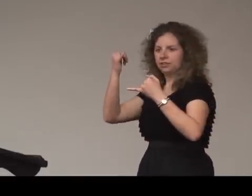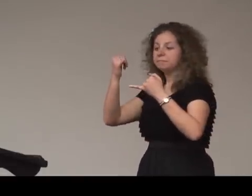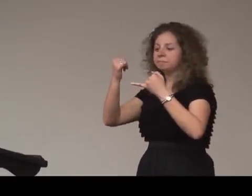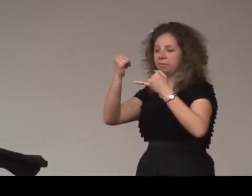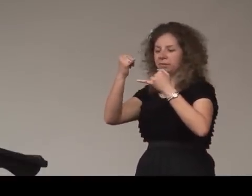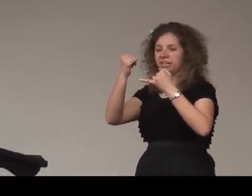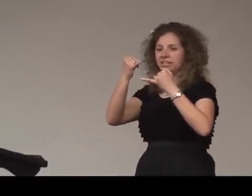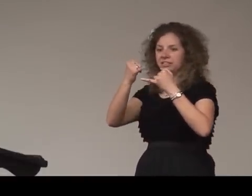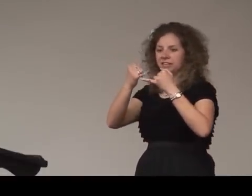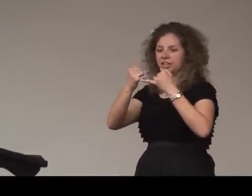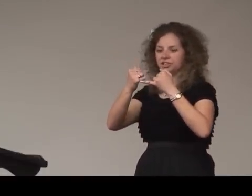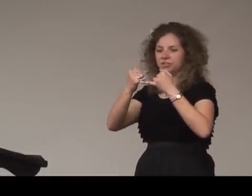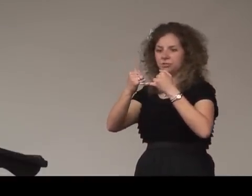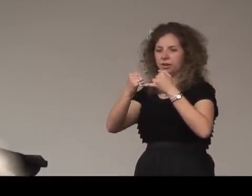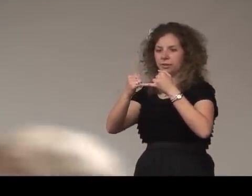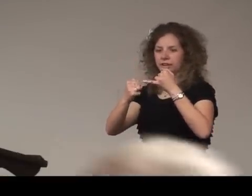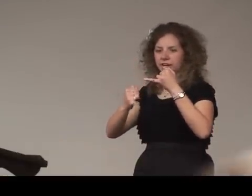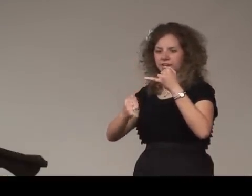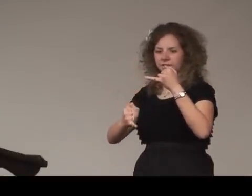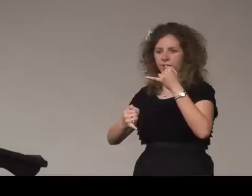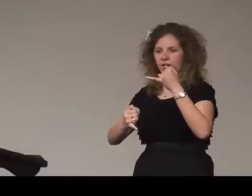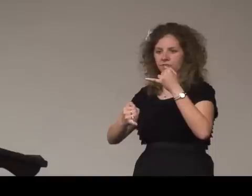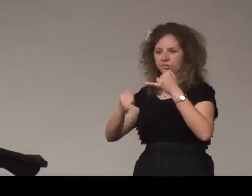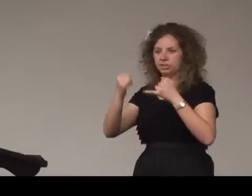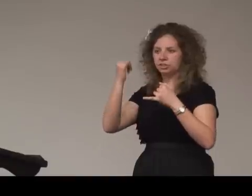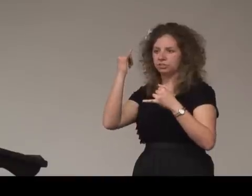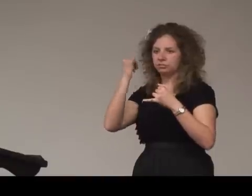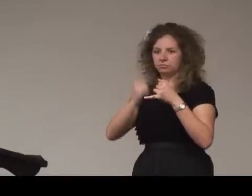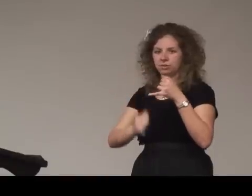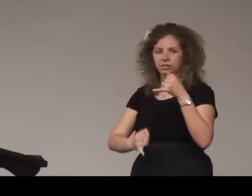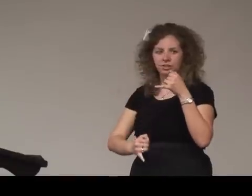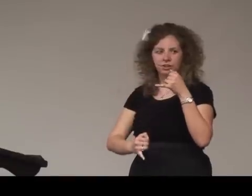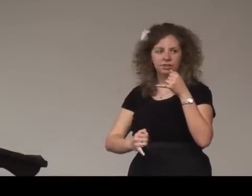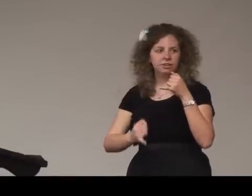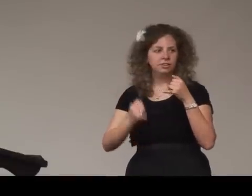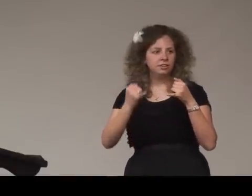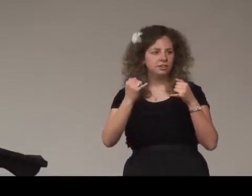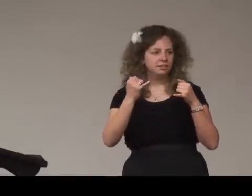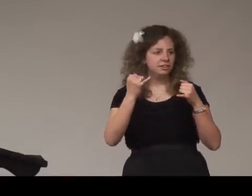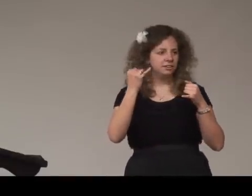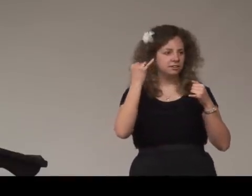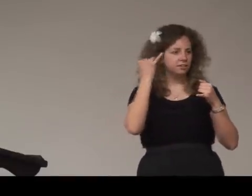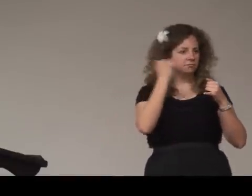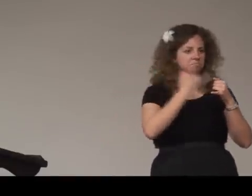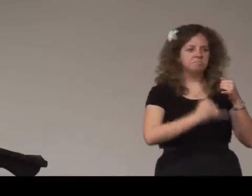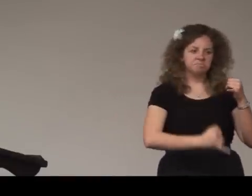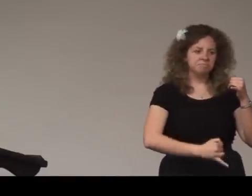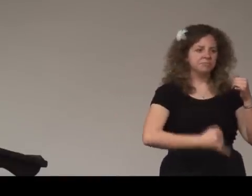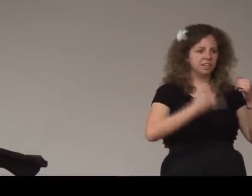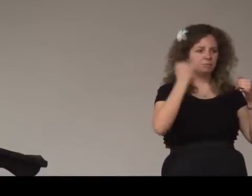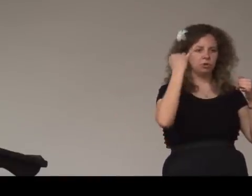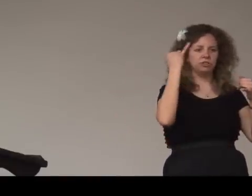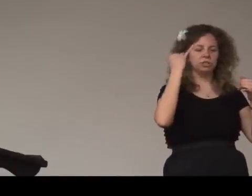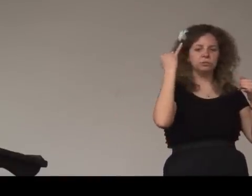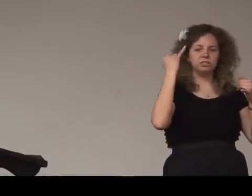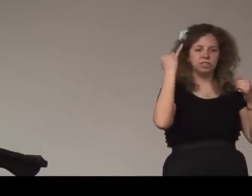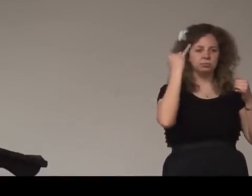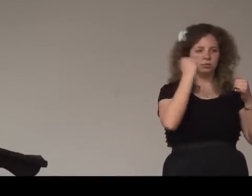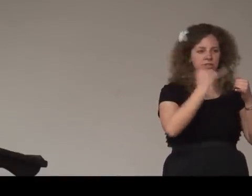my pinkies touch right about here and then go off this one stays more